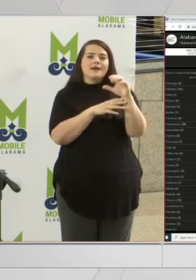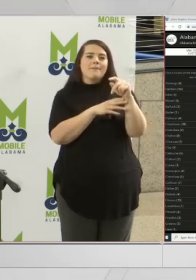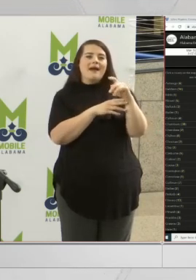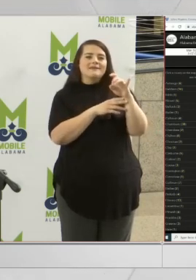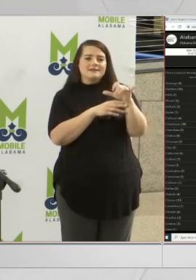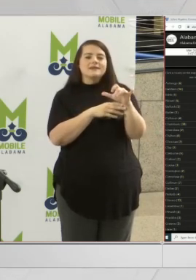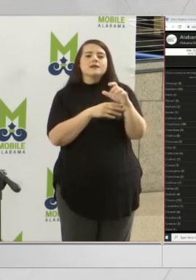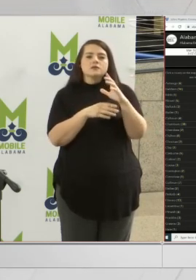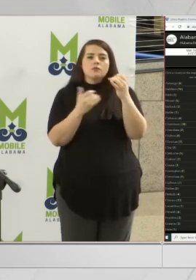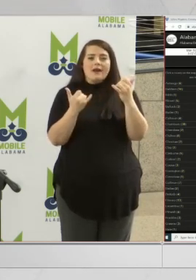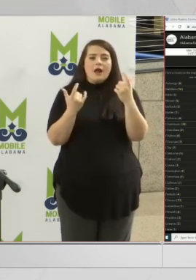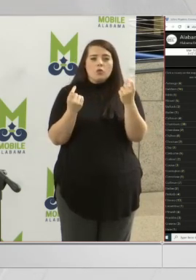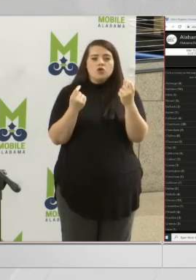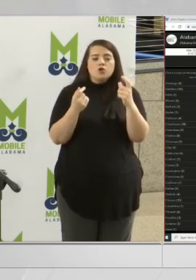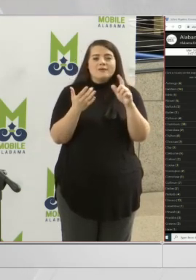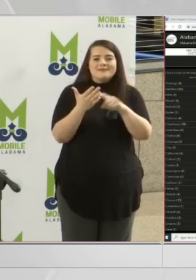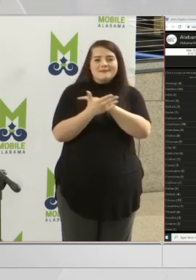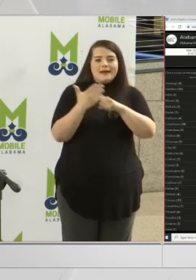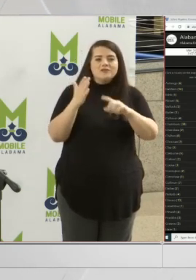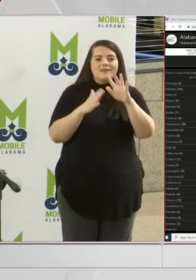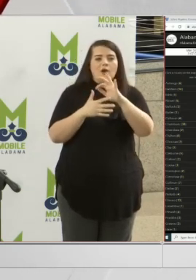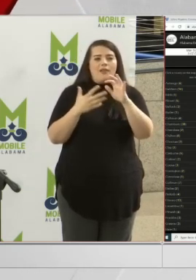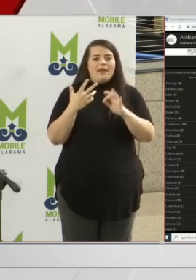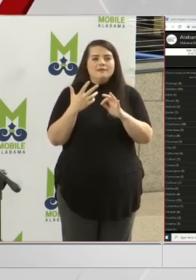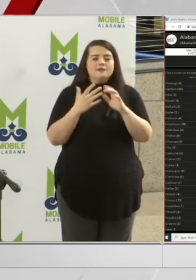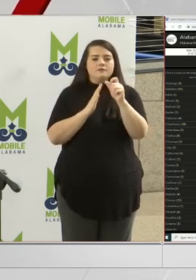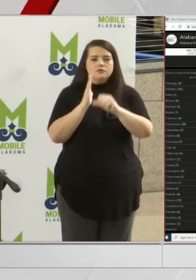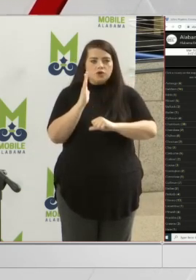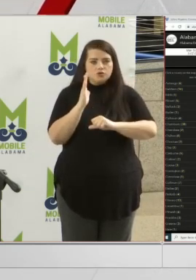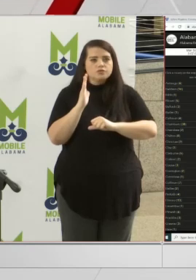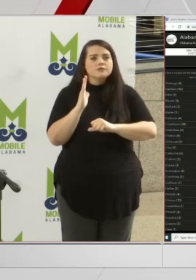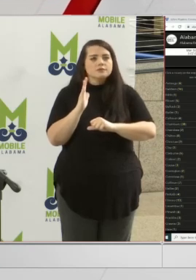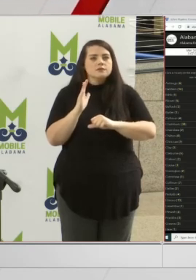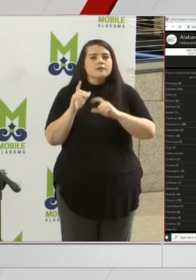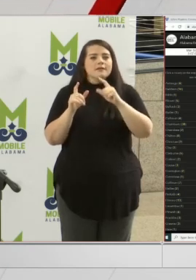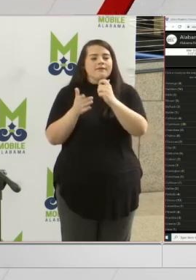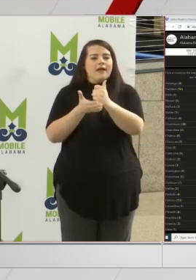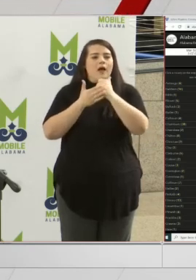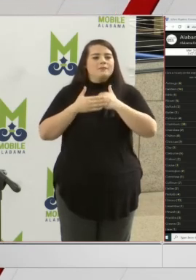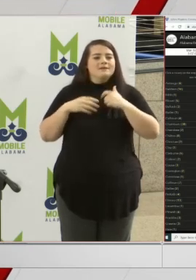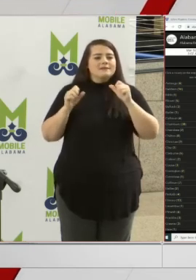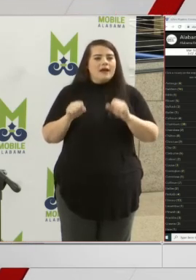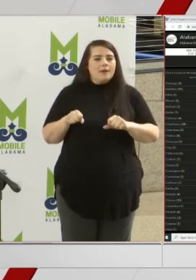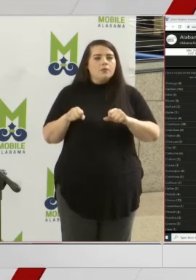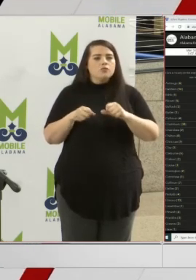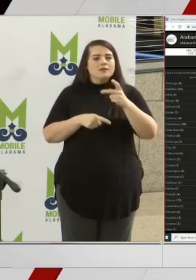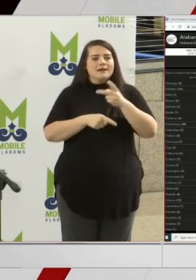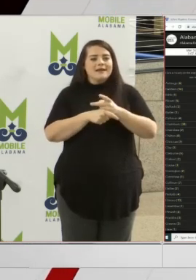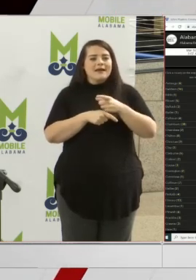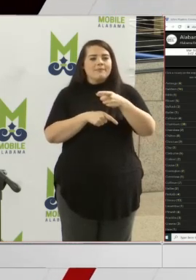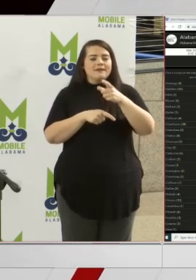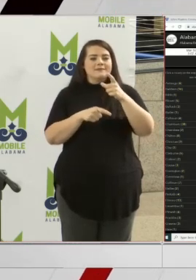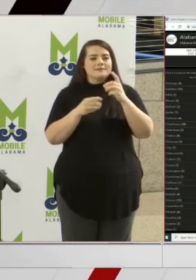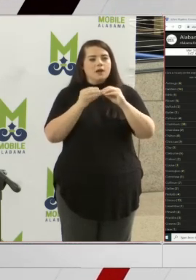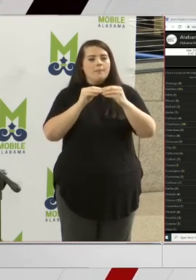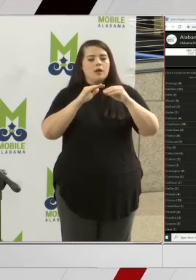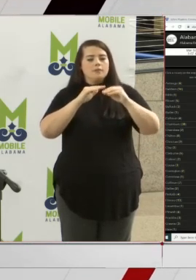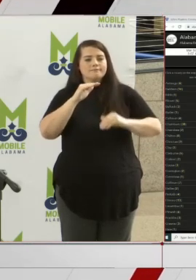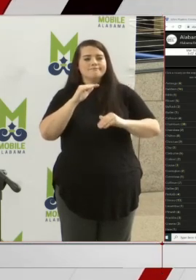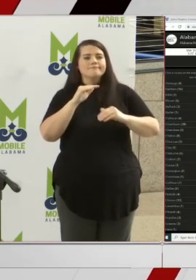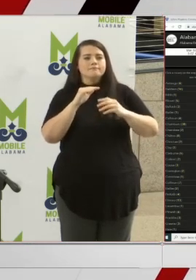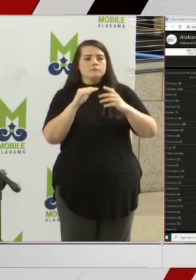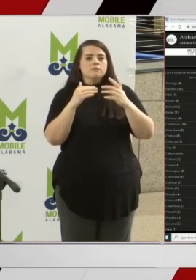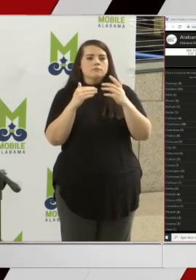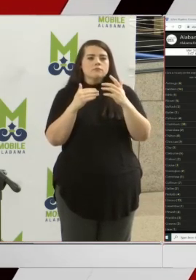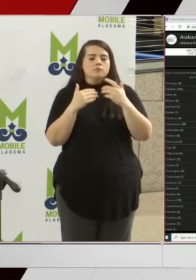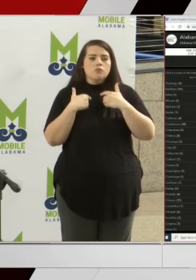things like canceling elective surgeries have helped us be able to keep this number low so that we're